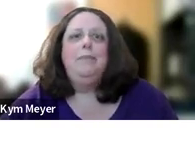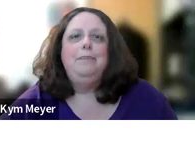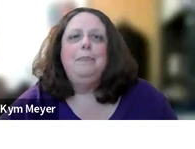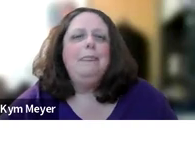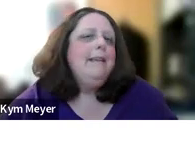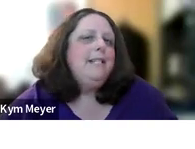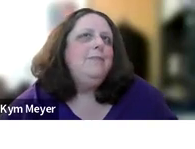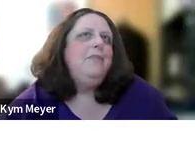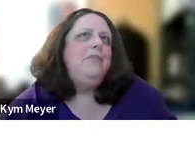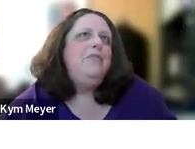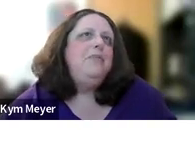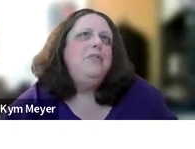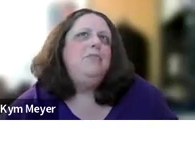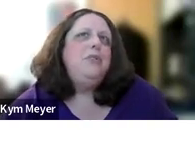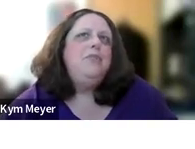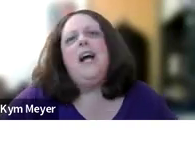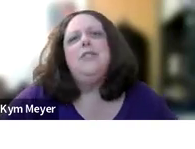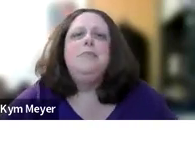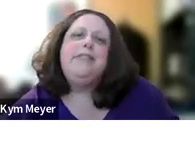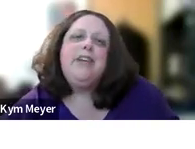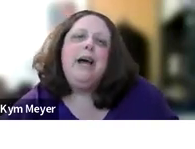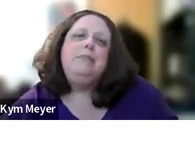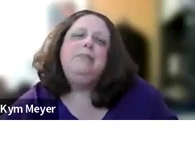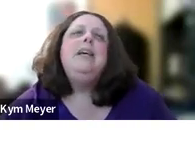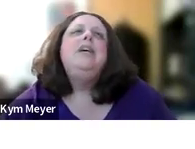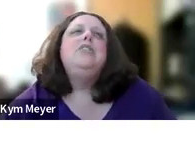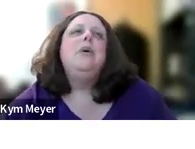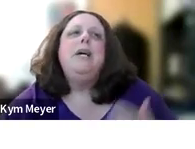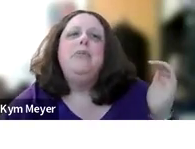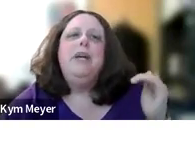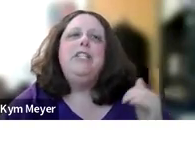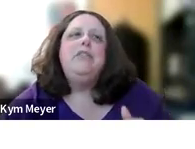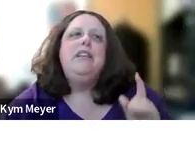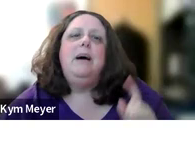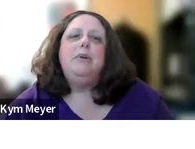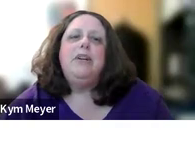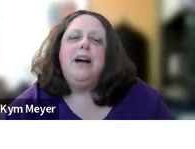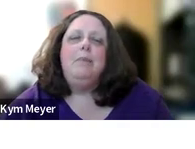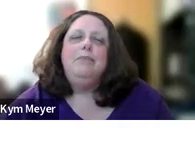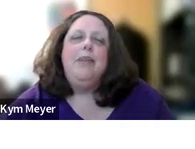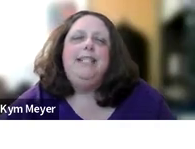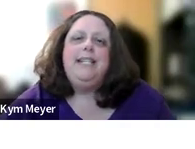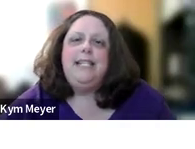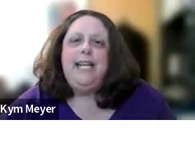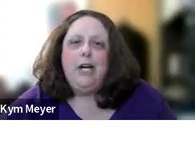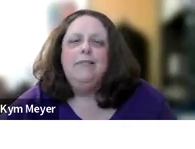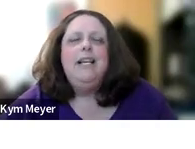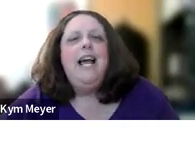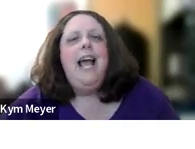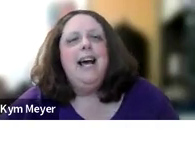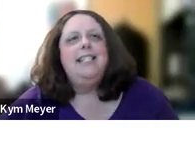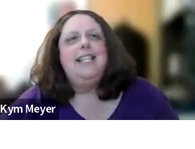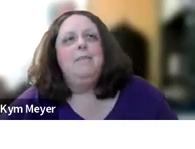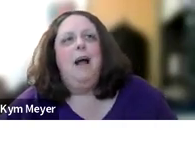Okay. Some facts or myths time. So I'm going to go through each of the numbered, um, ideas here,